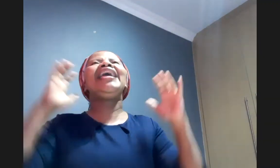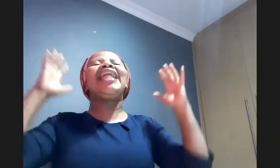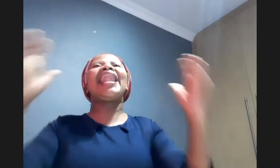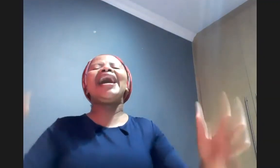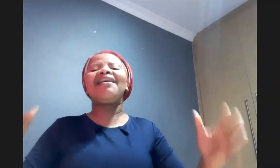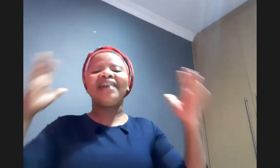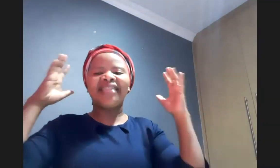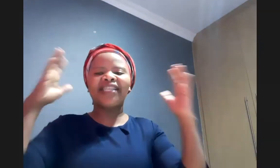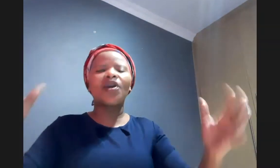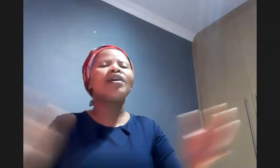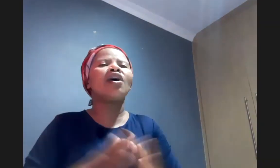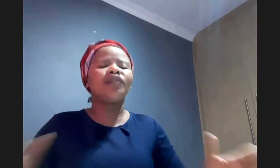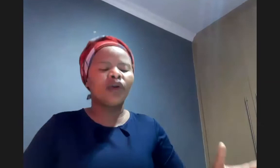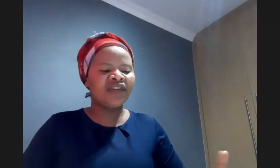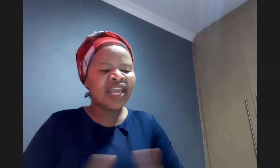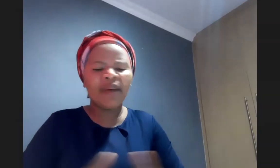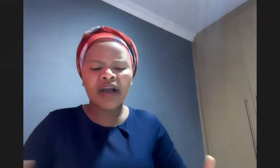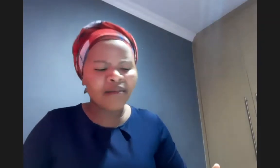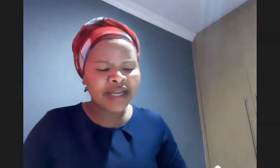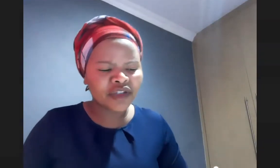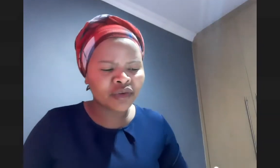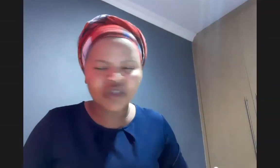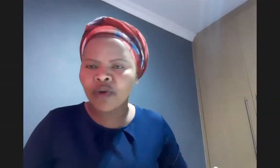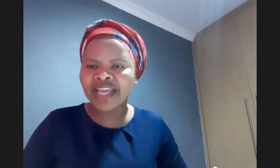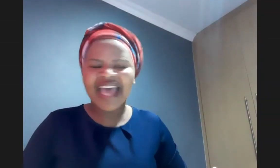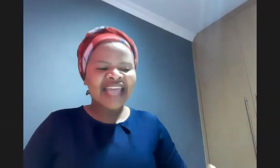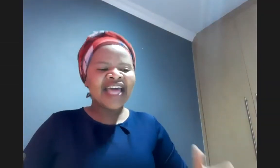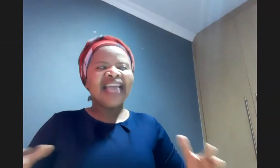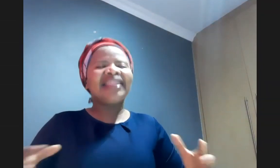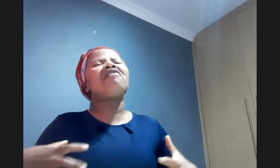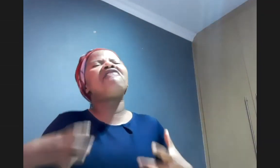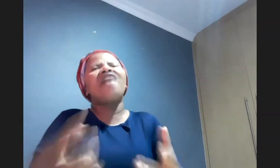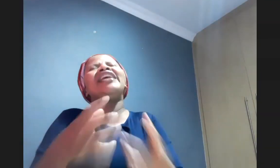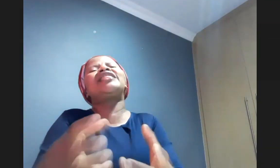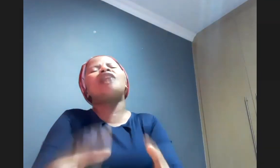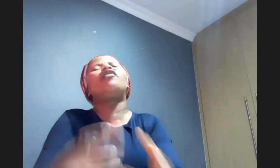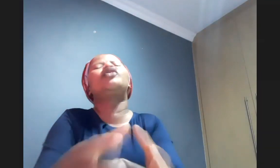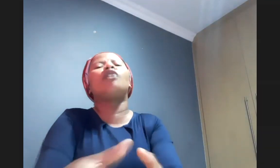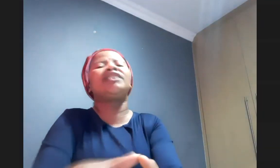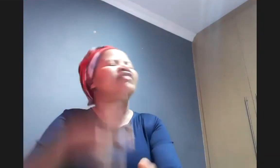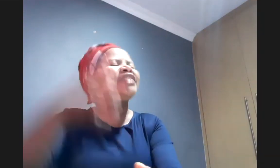love the story of joseph and i'm going to comment you this morning that the faith of joseph yes